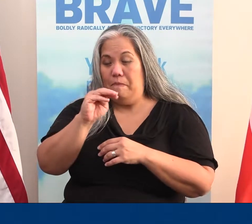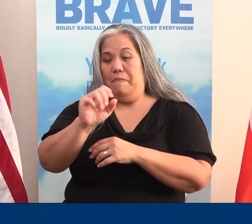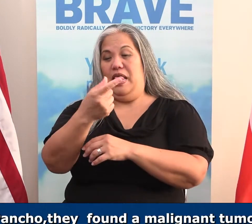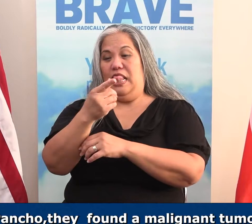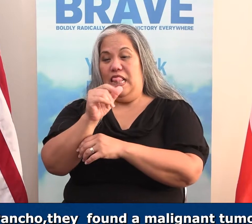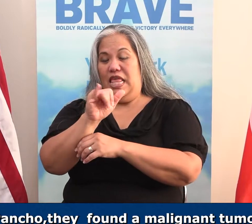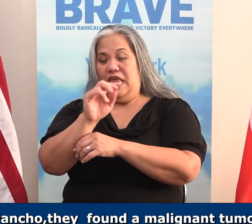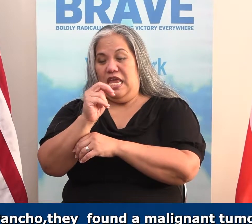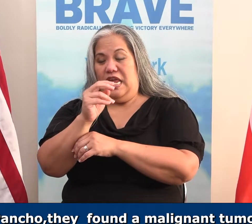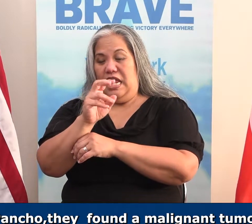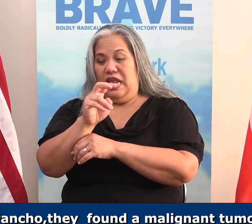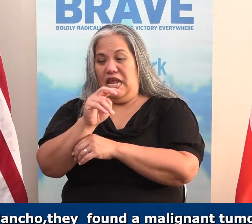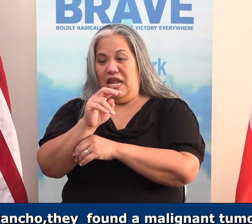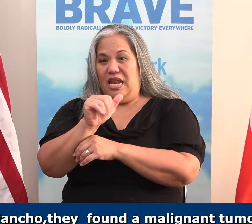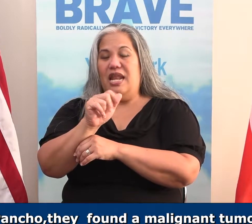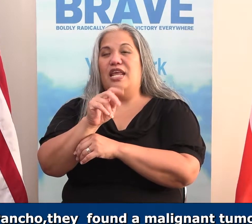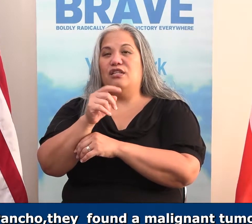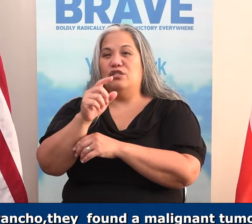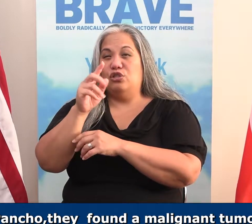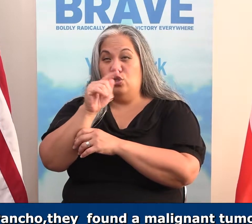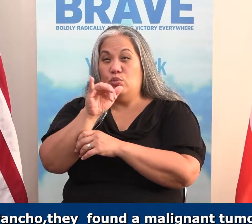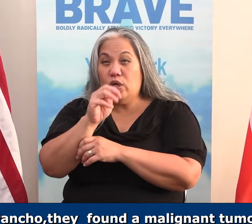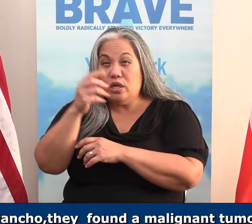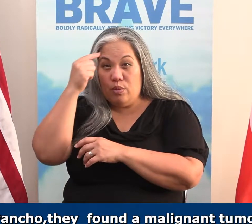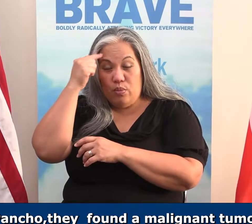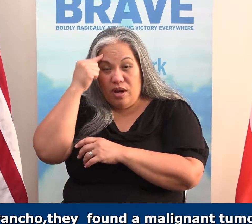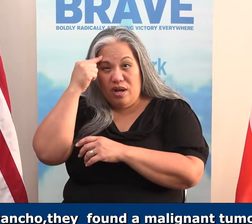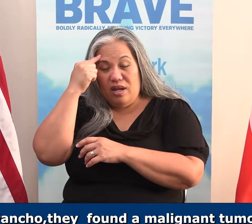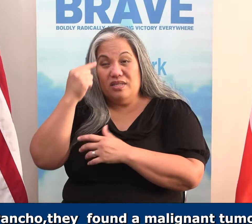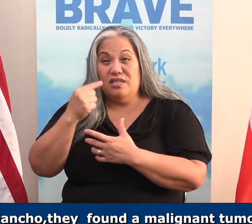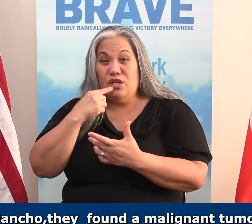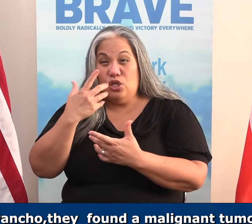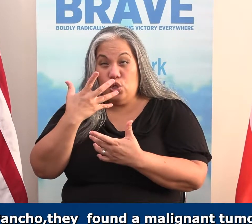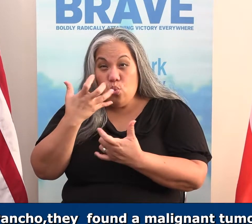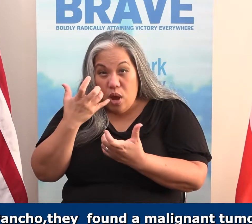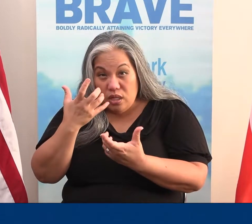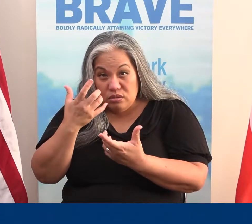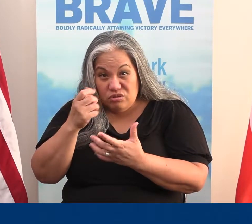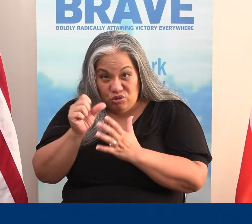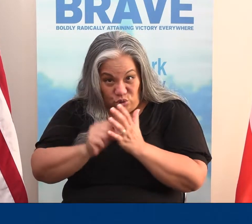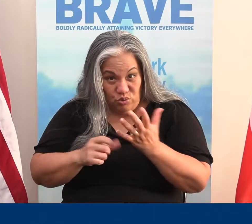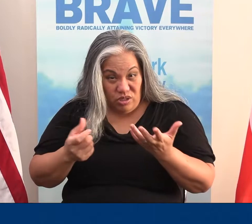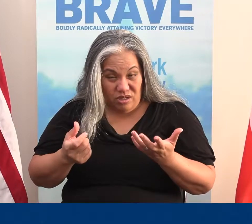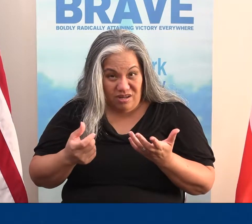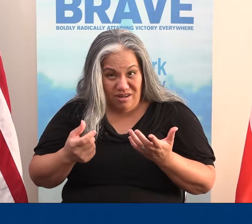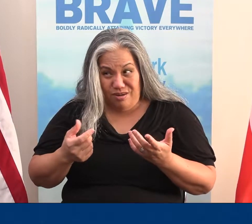or a poncho, they found a malignant tumor in your brain, and they said, Would you like surgery? And we would go, What?